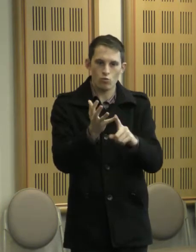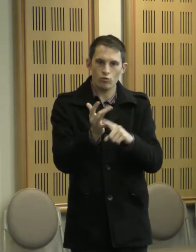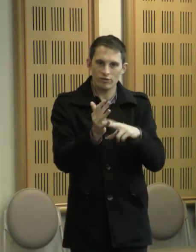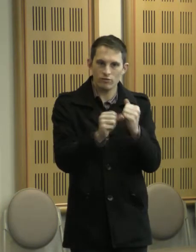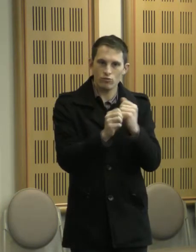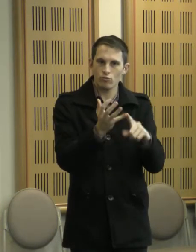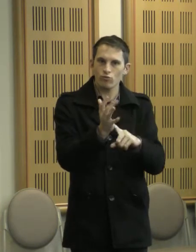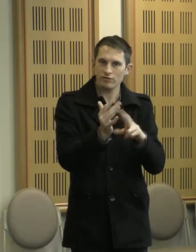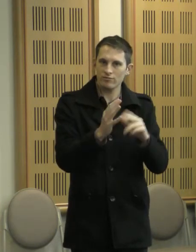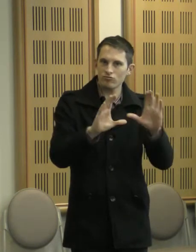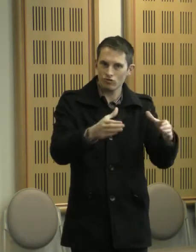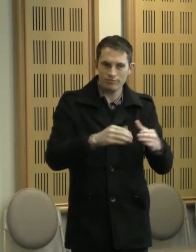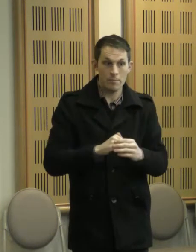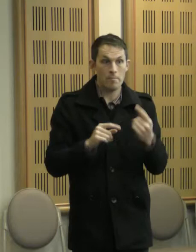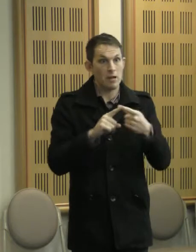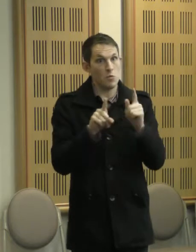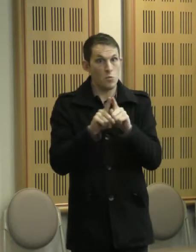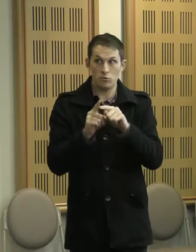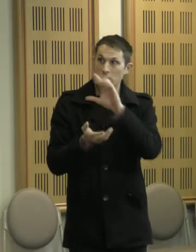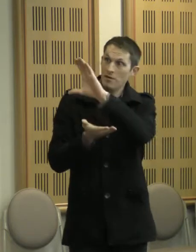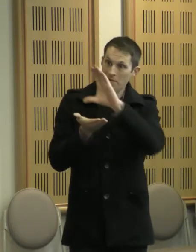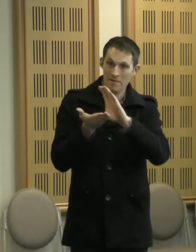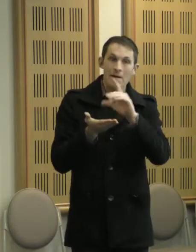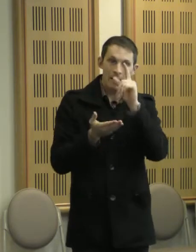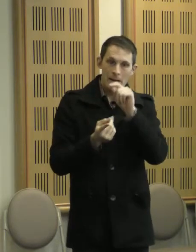as employing an Indigenous person as an advocate.